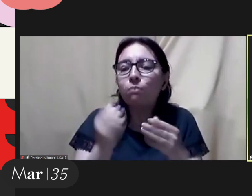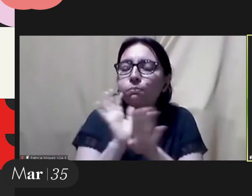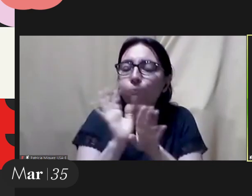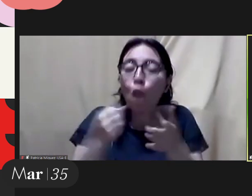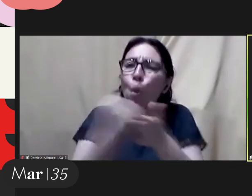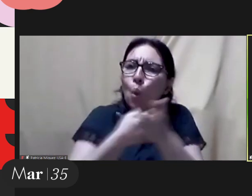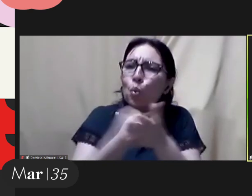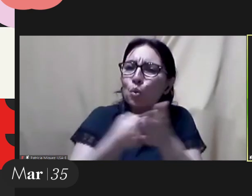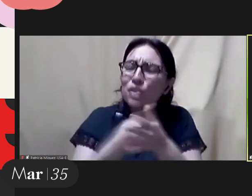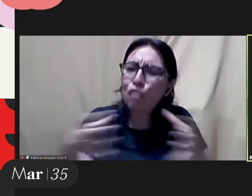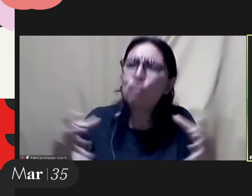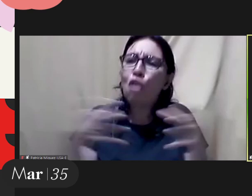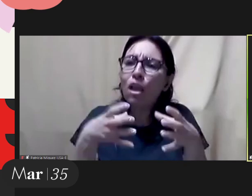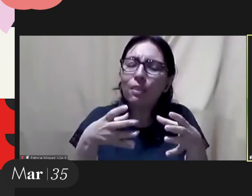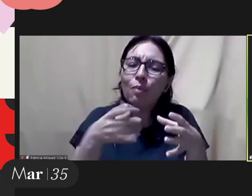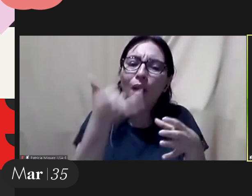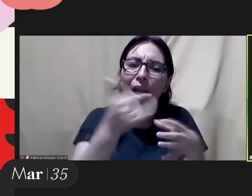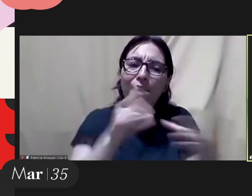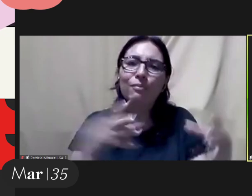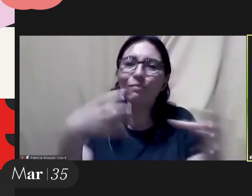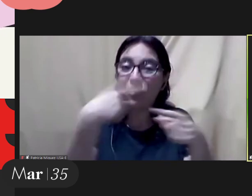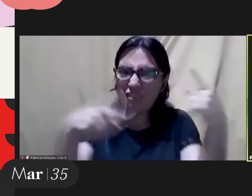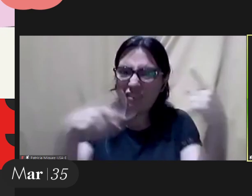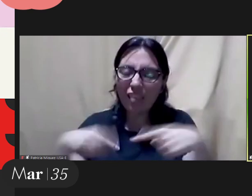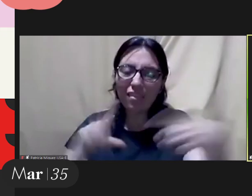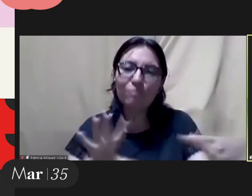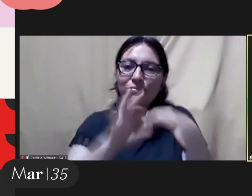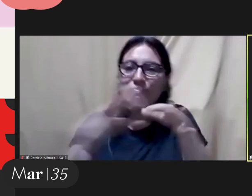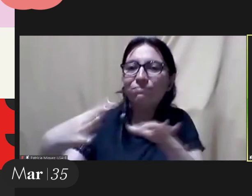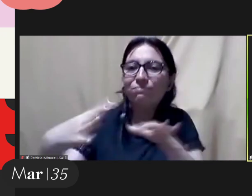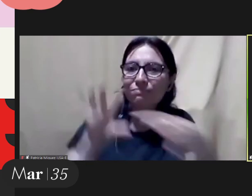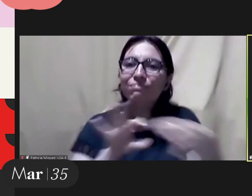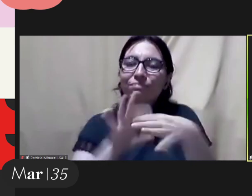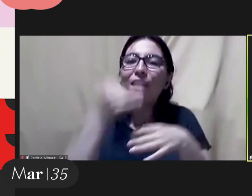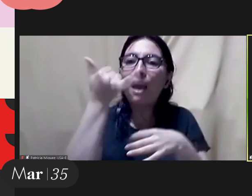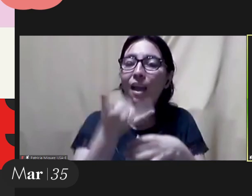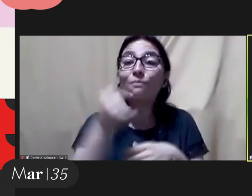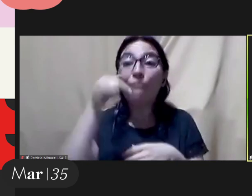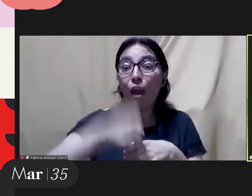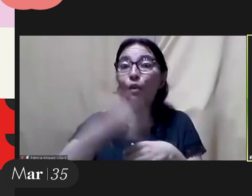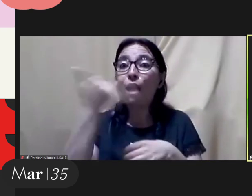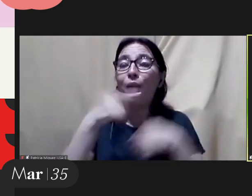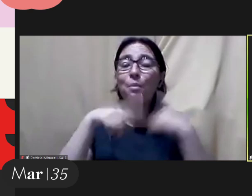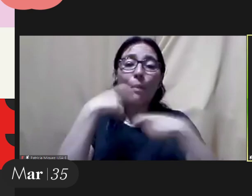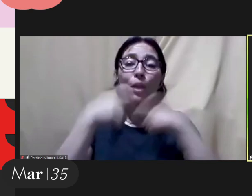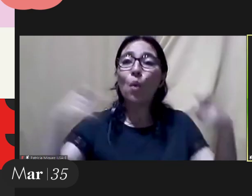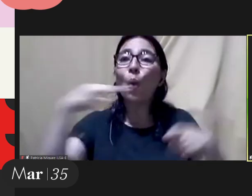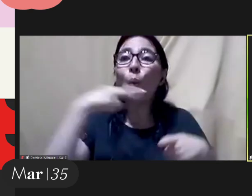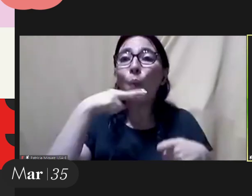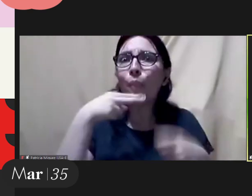Those collective struggles that interweave. Now we have the green scarf